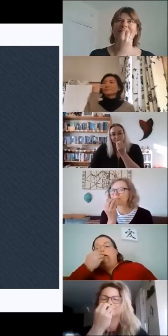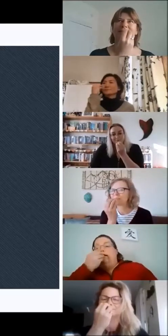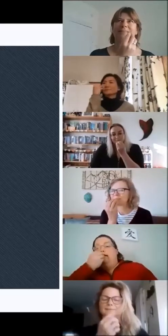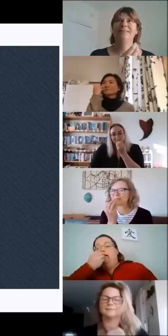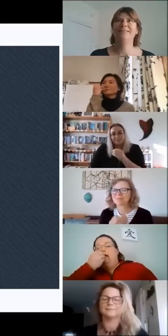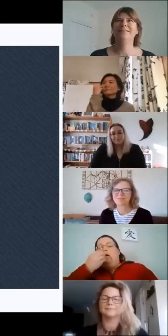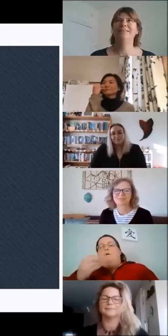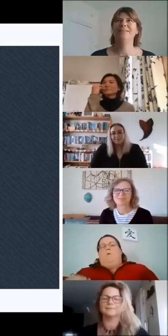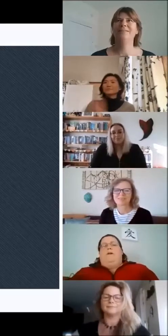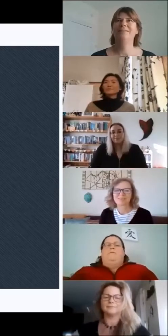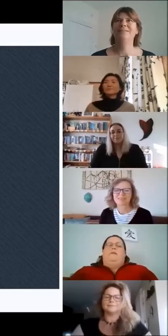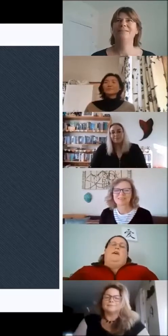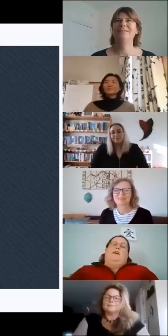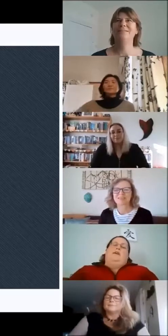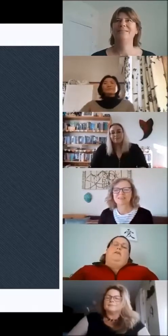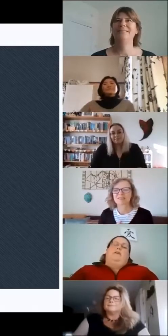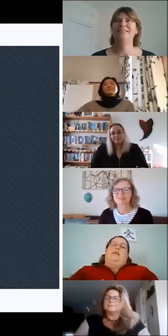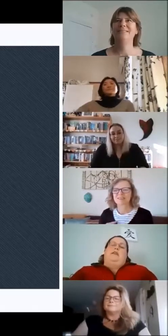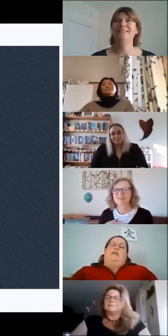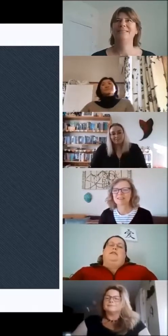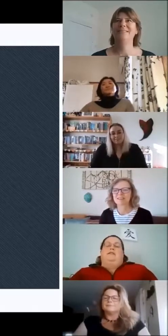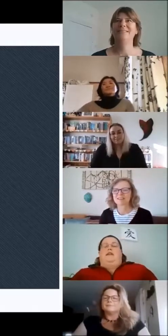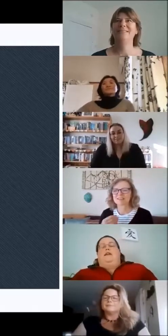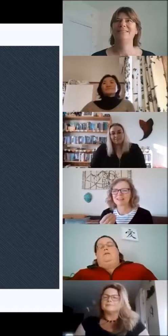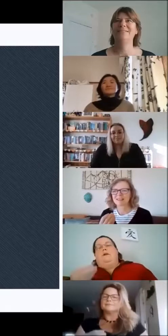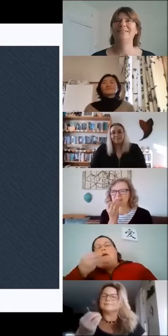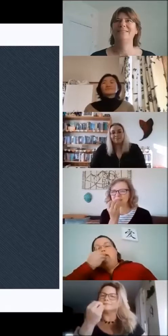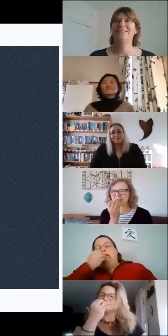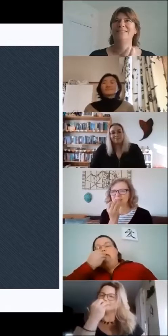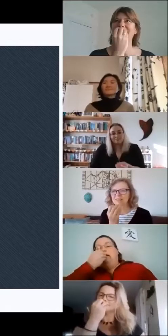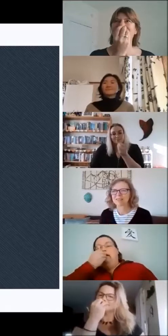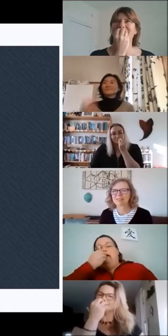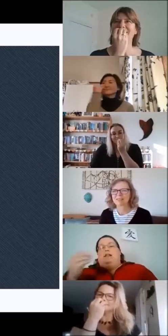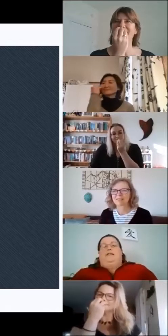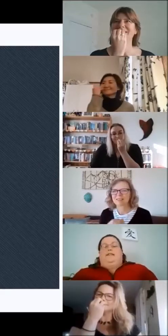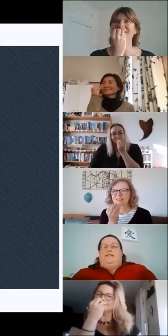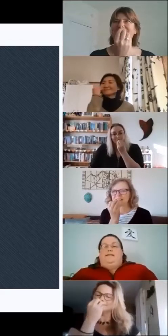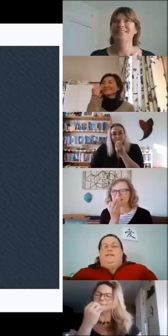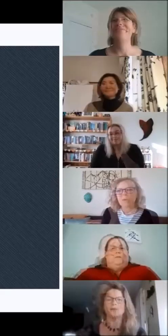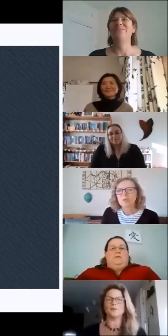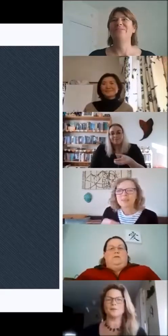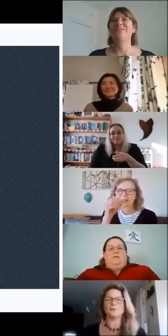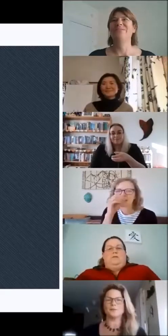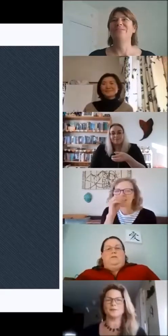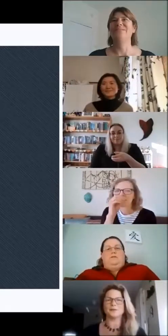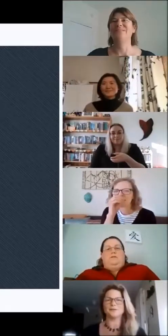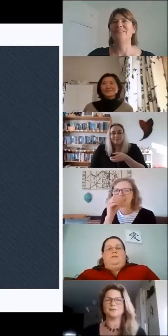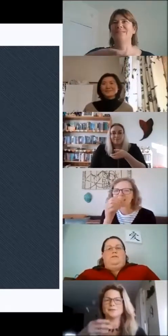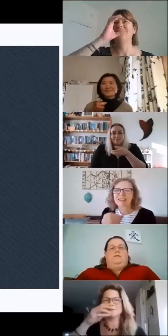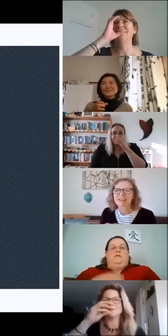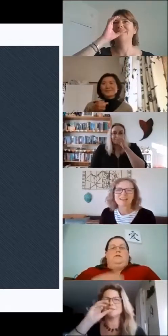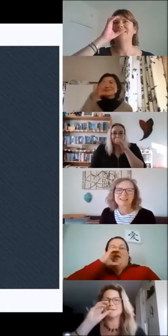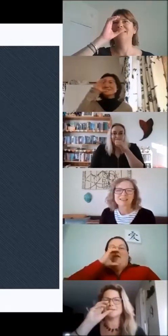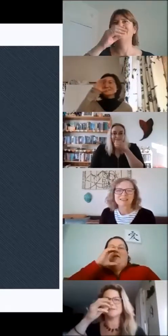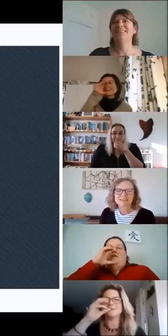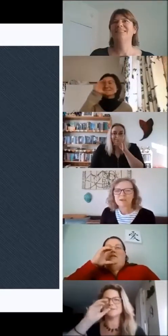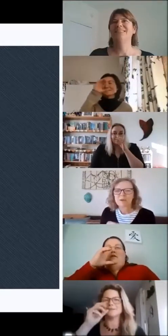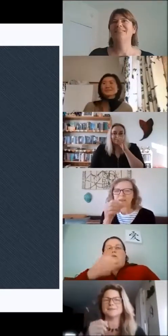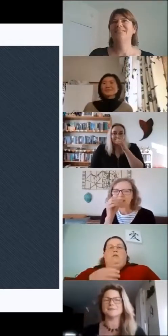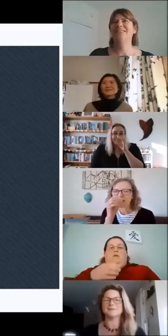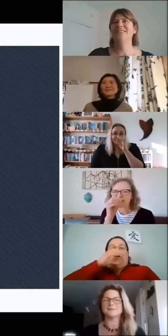like